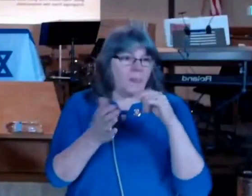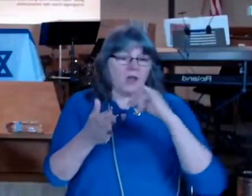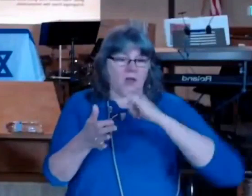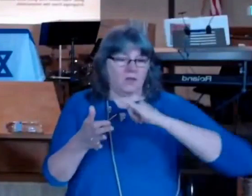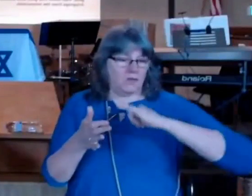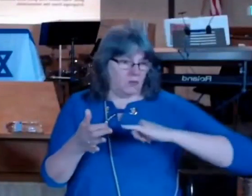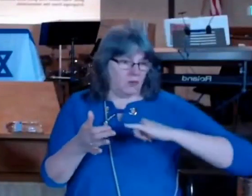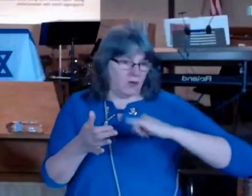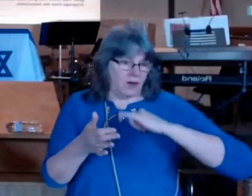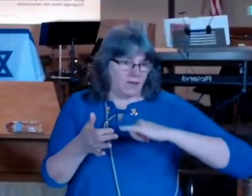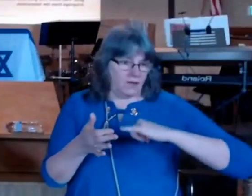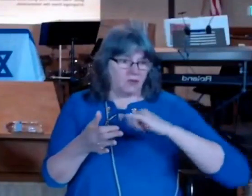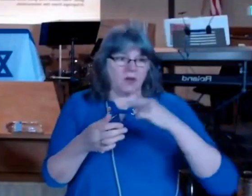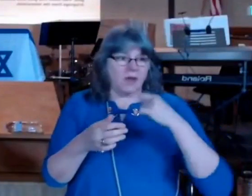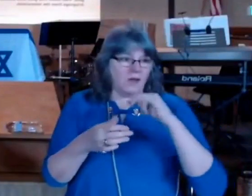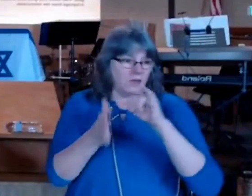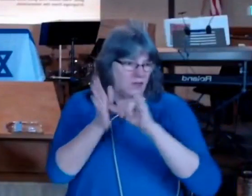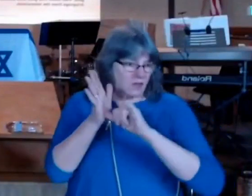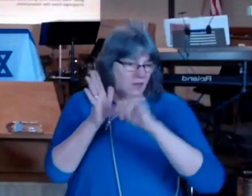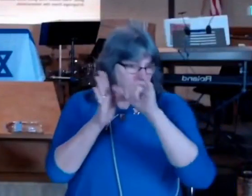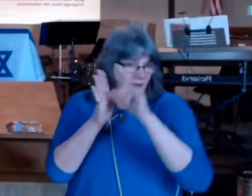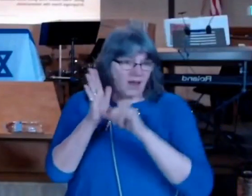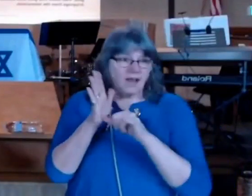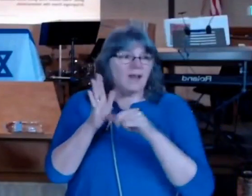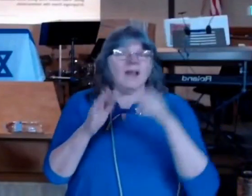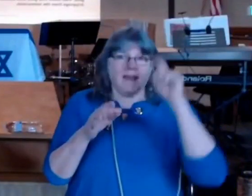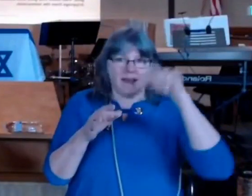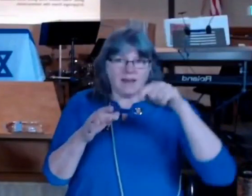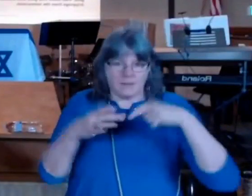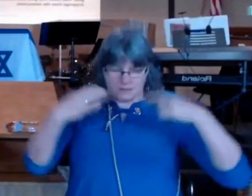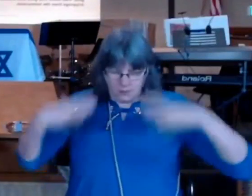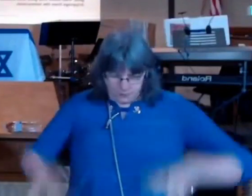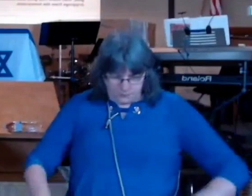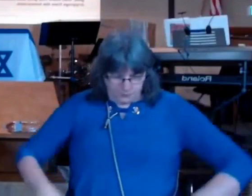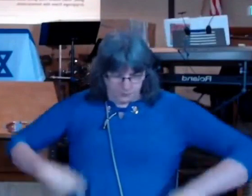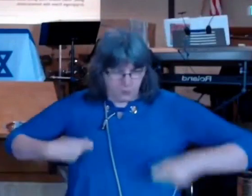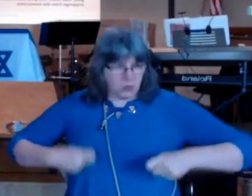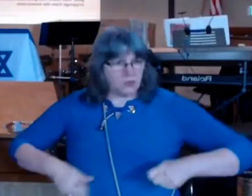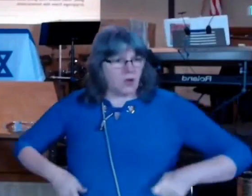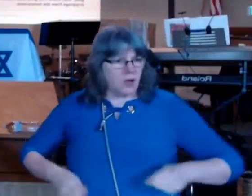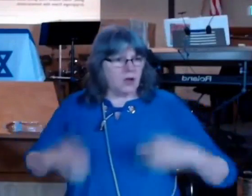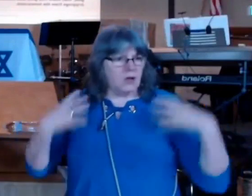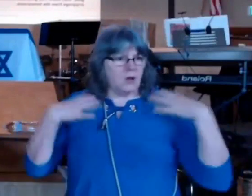so so it is with these instructions the problem